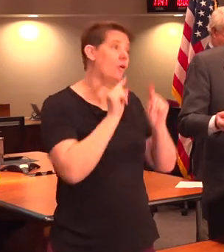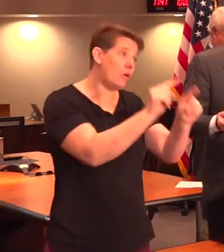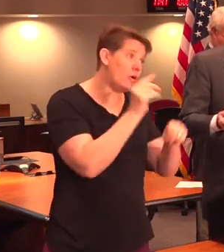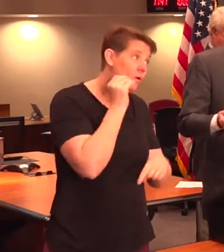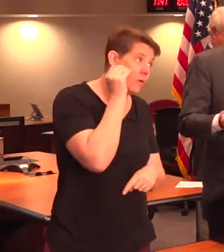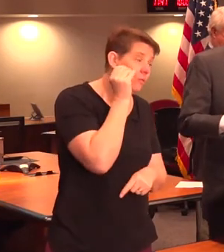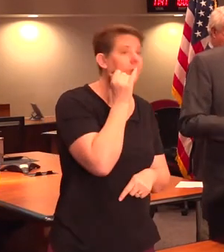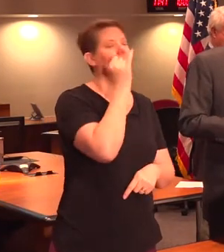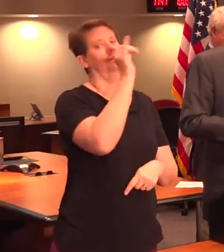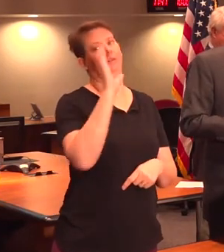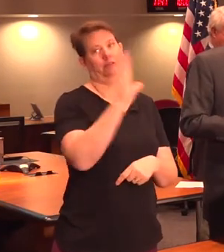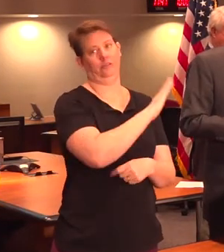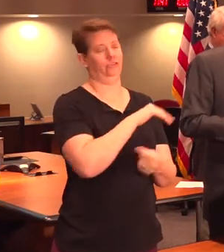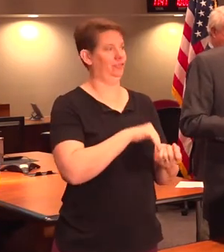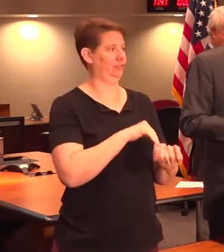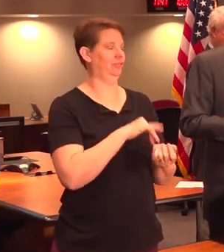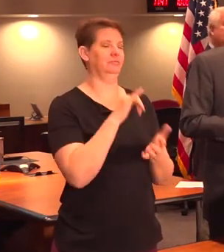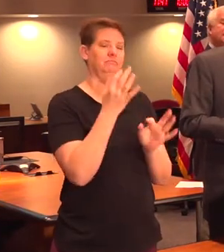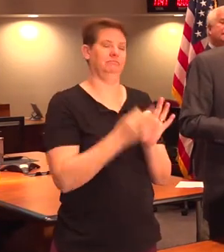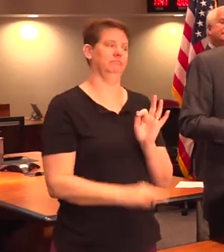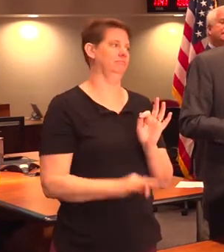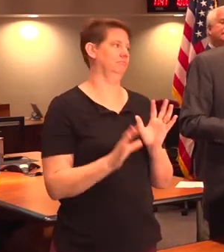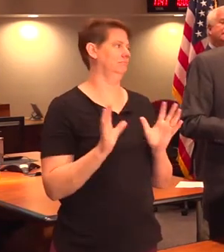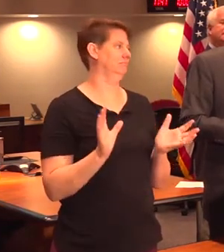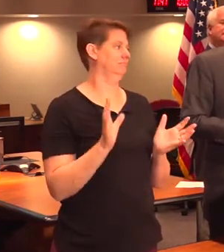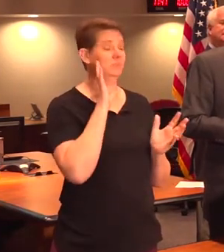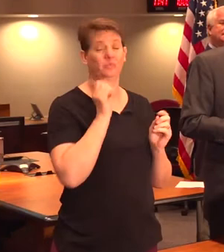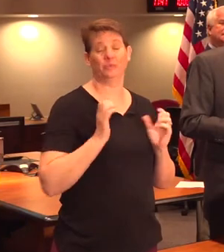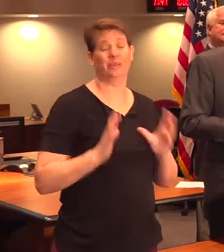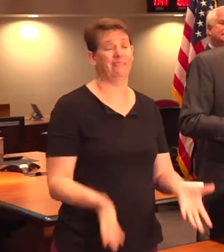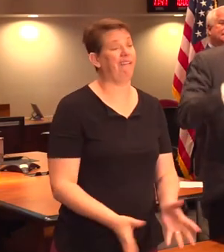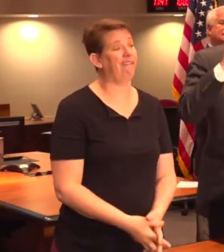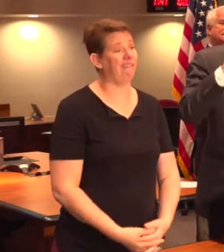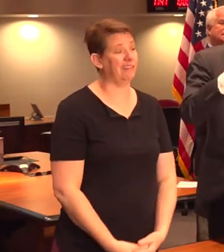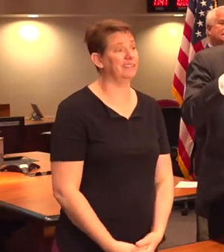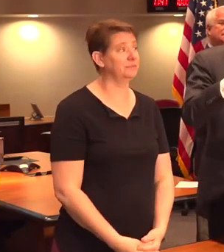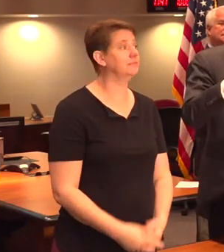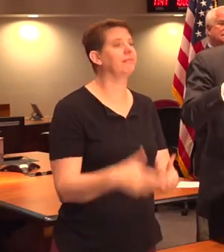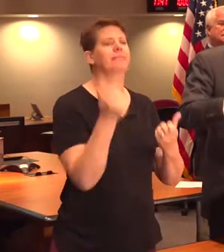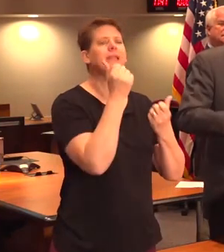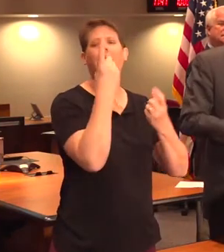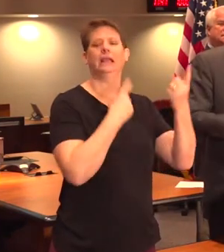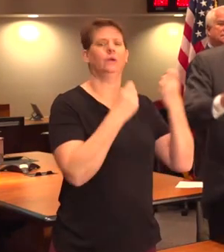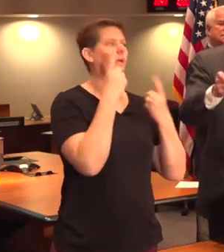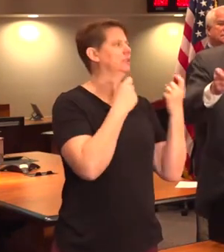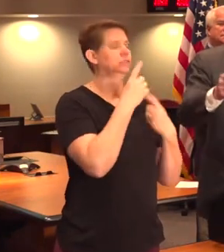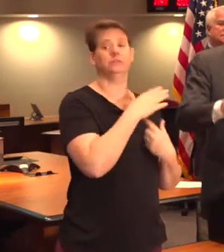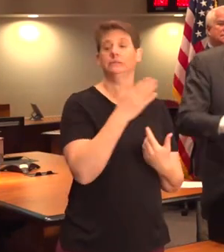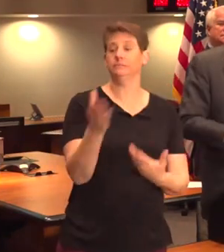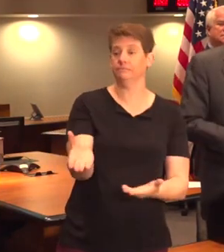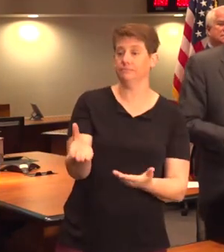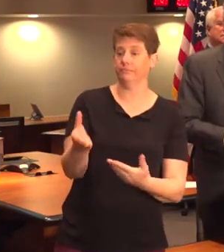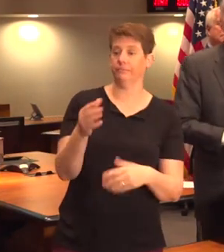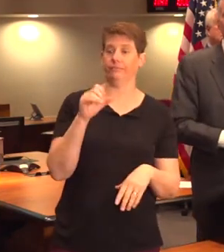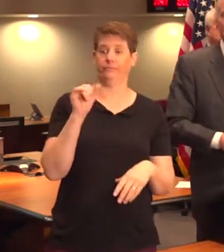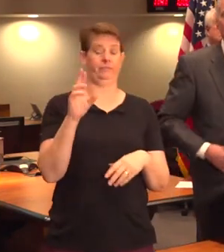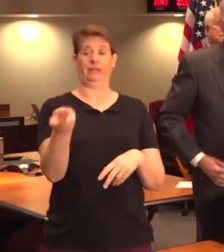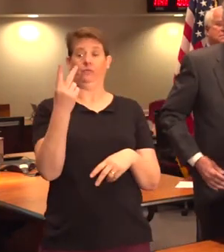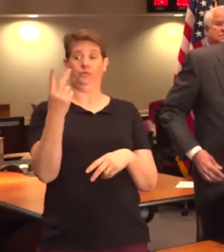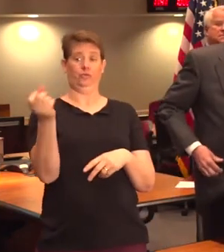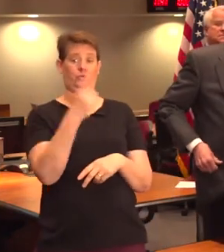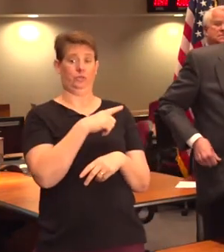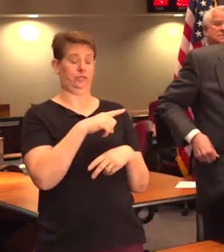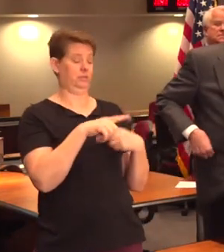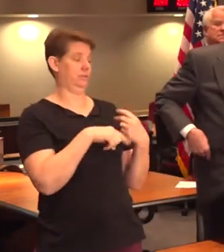call your doctor. That's all you have to do. And we'll be just fine. Any questions? Yes, sir. have two for you.